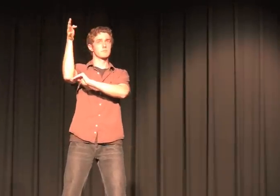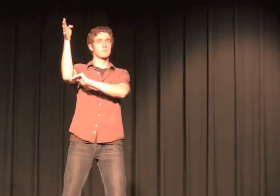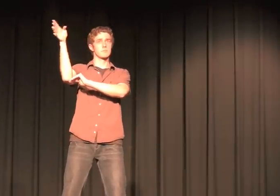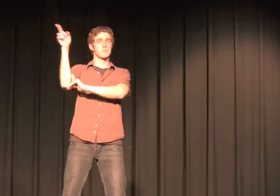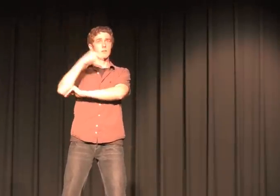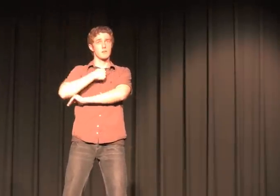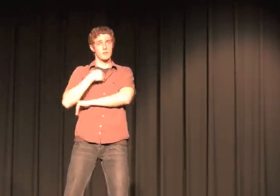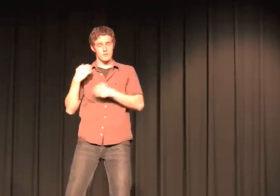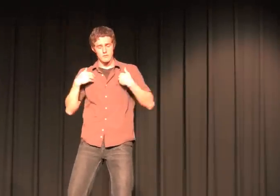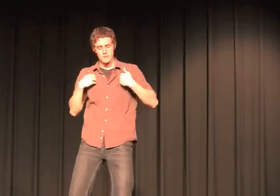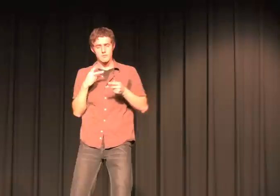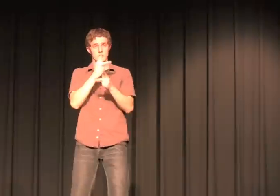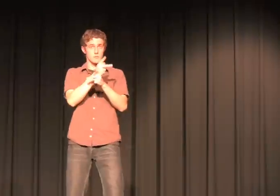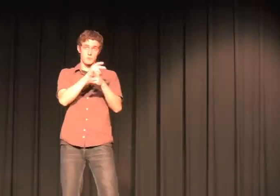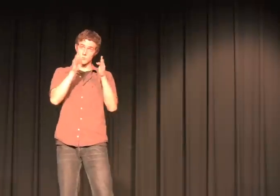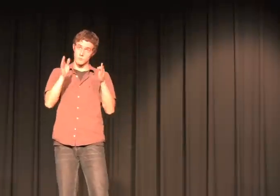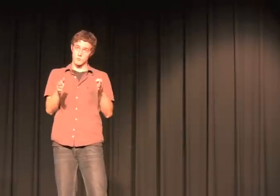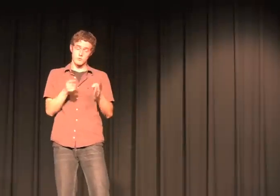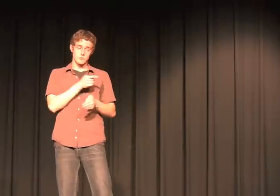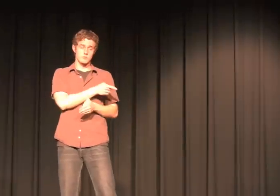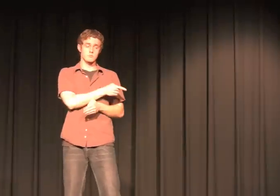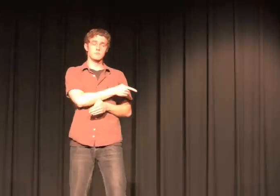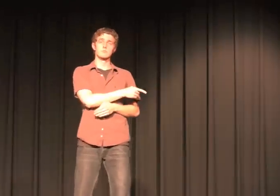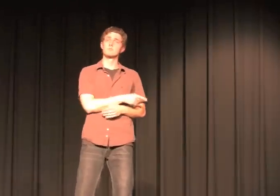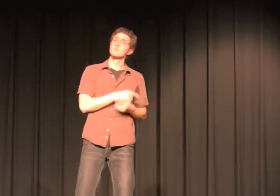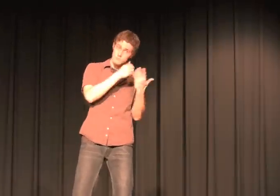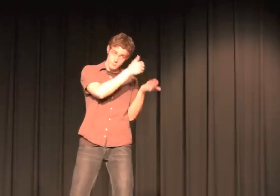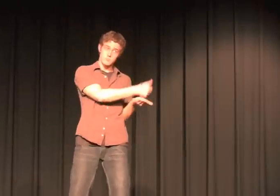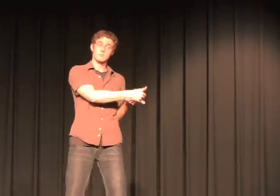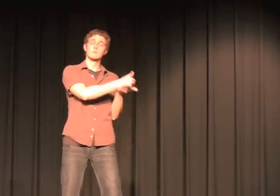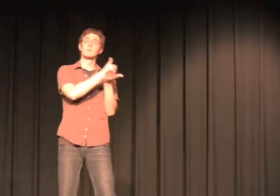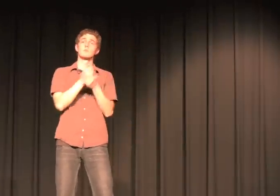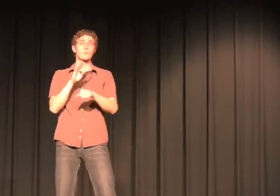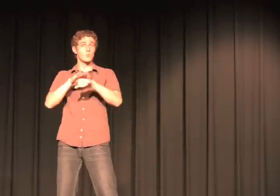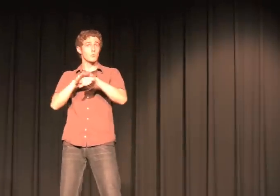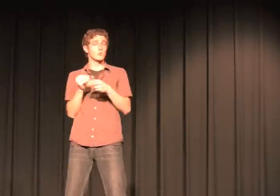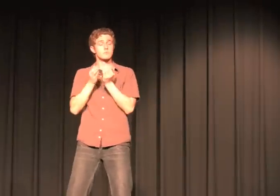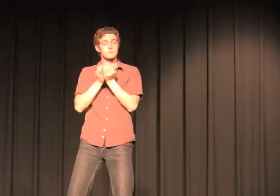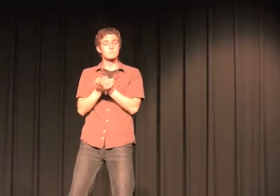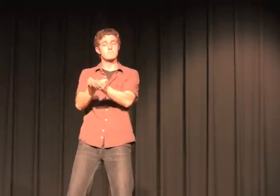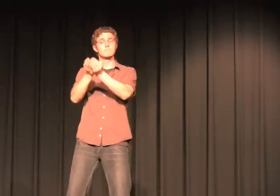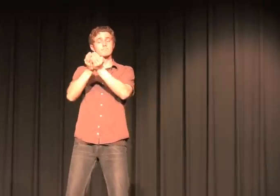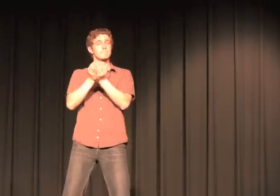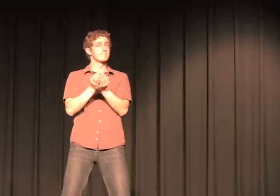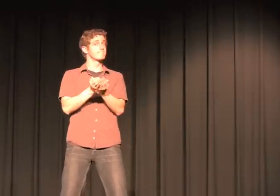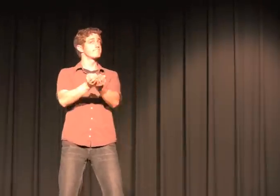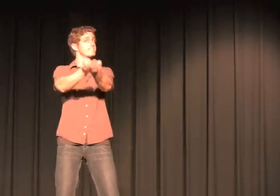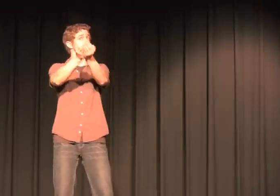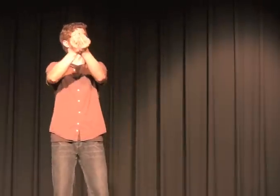I had a keeper, he helped me warn the ships I had to see.